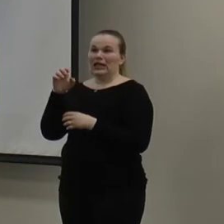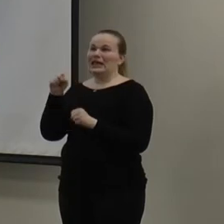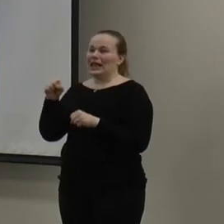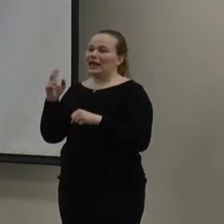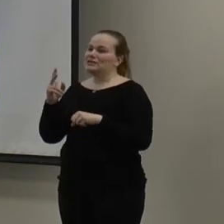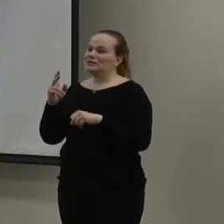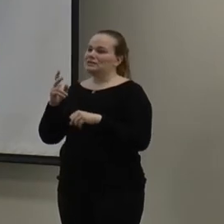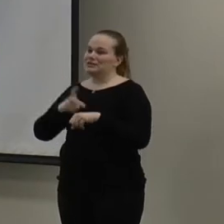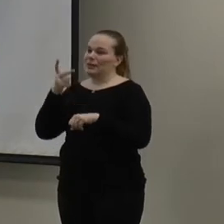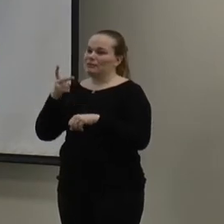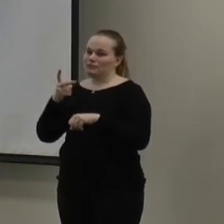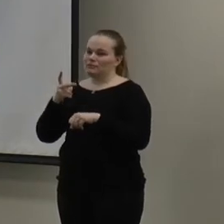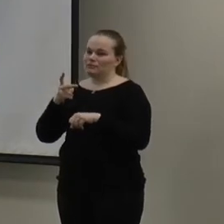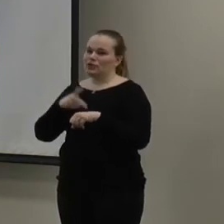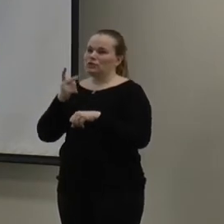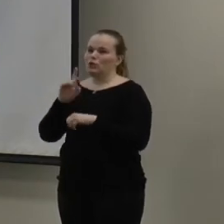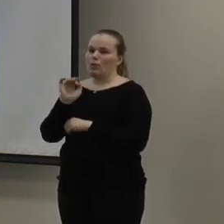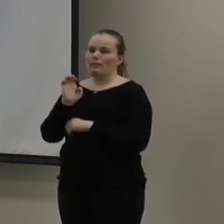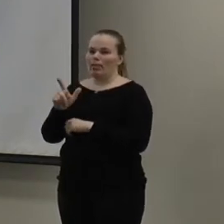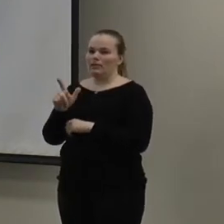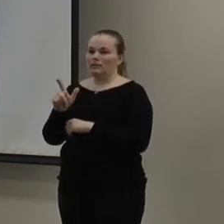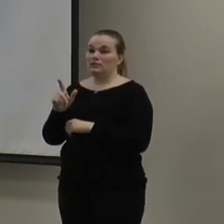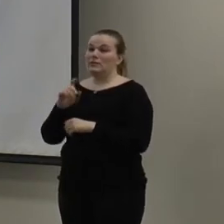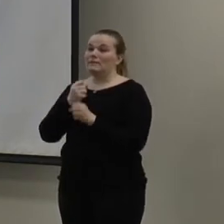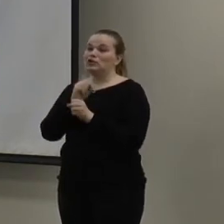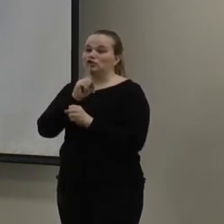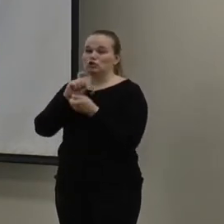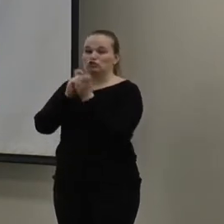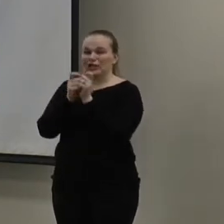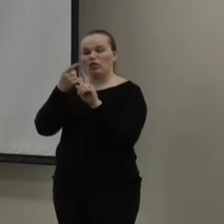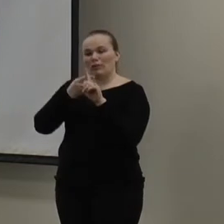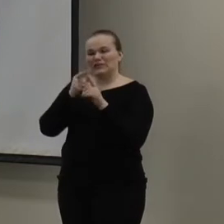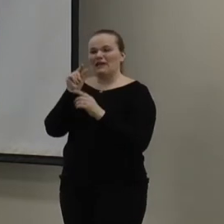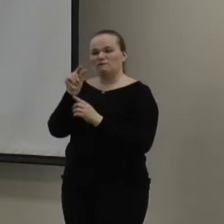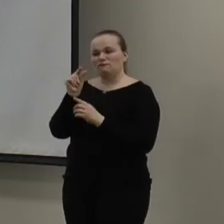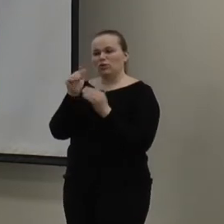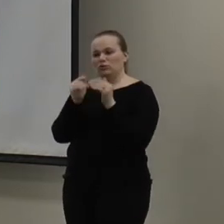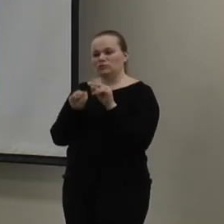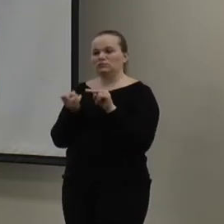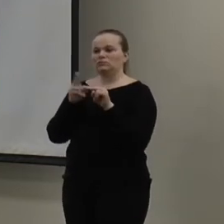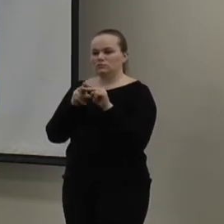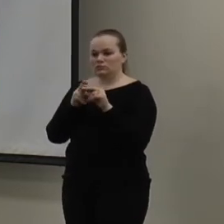as costly to heat using those. So, you want to make sure you change your thermostat in a few degree minutes.